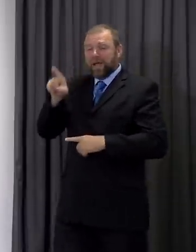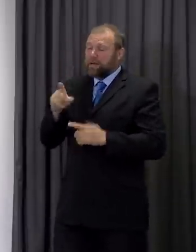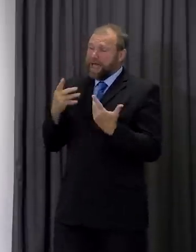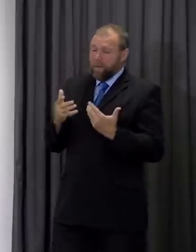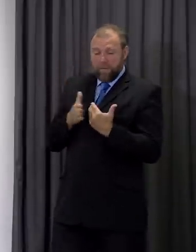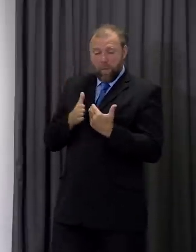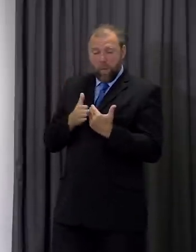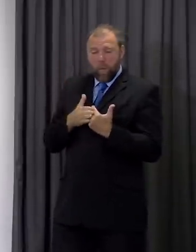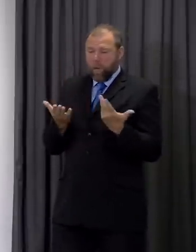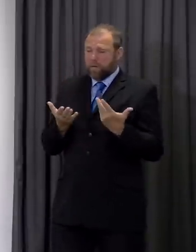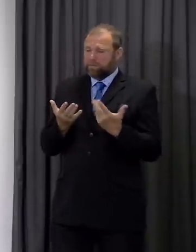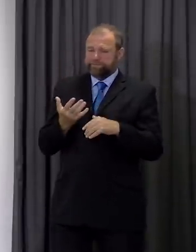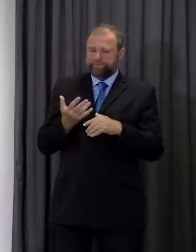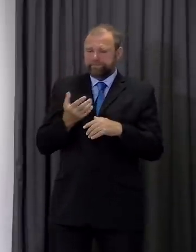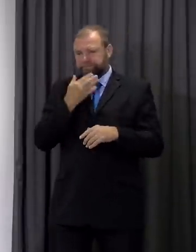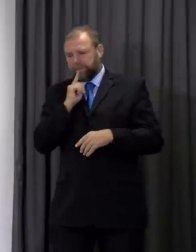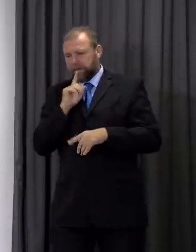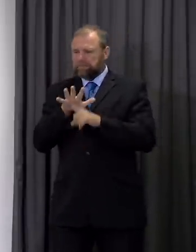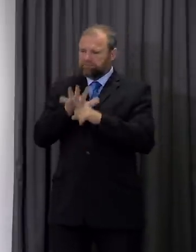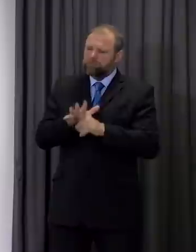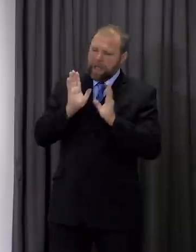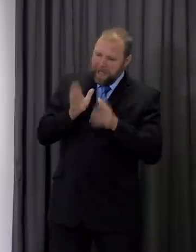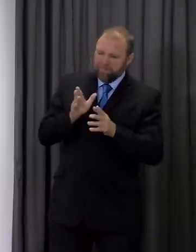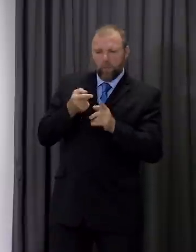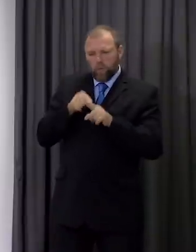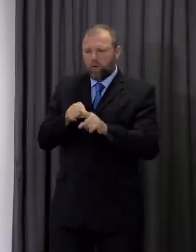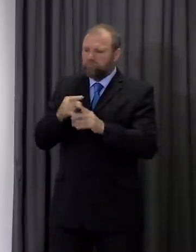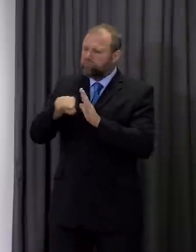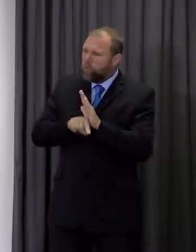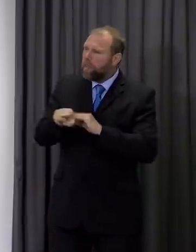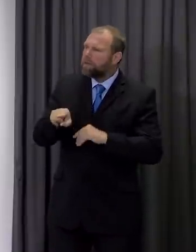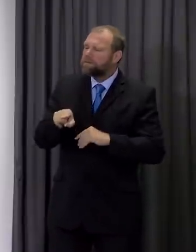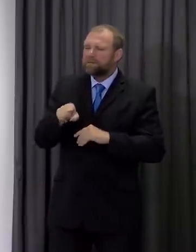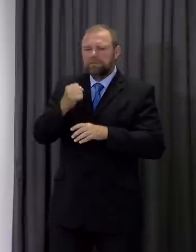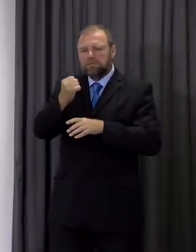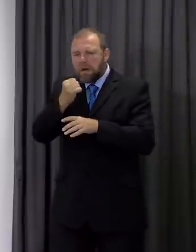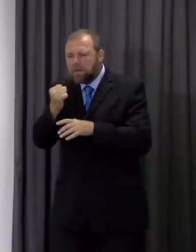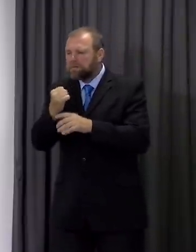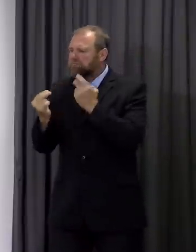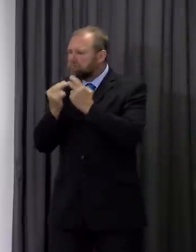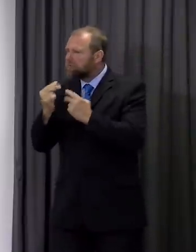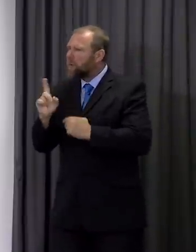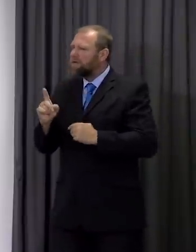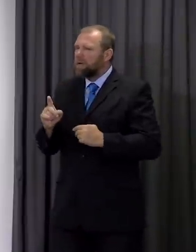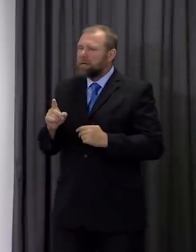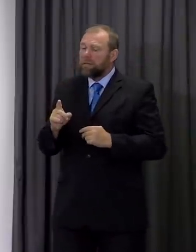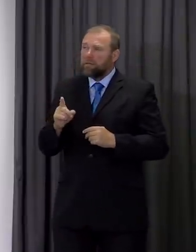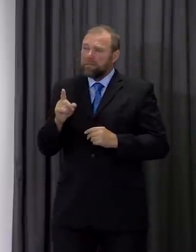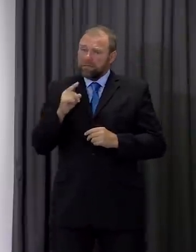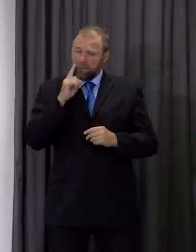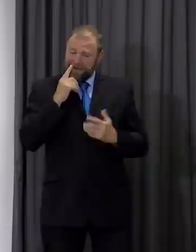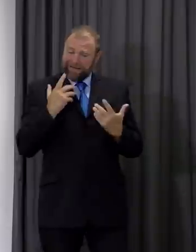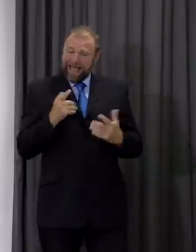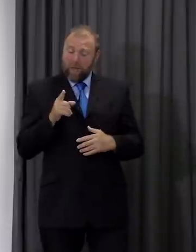regulations in pubs restaurants and other settings. isn't that likely to be too little and too